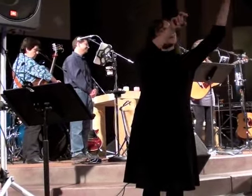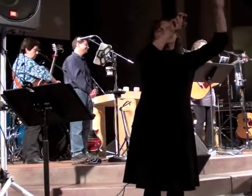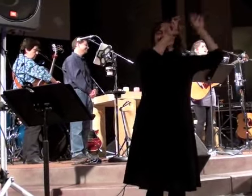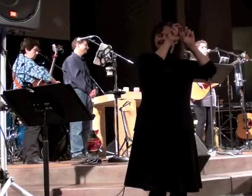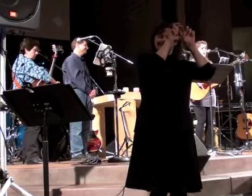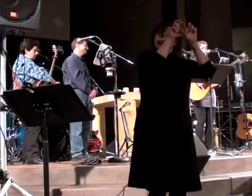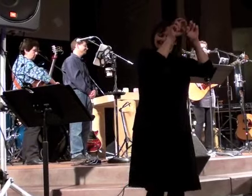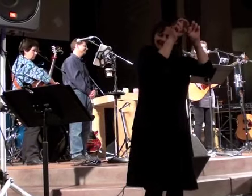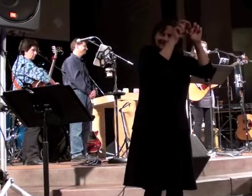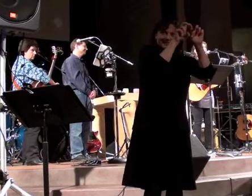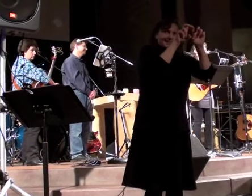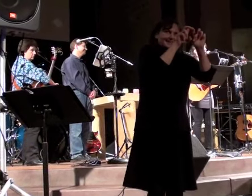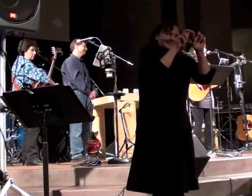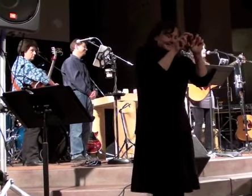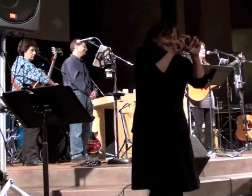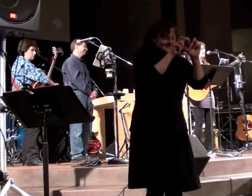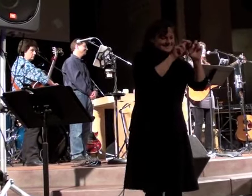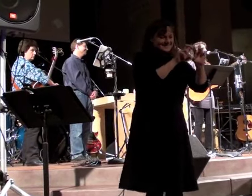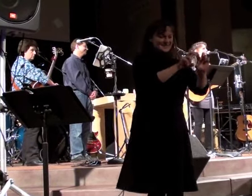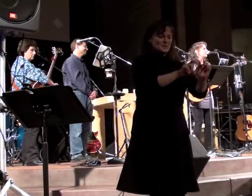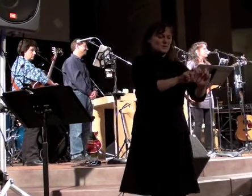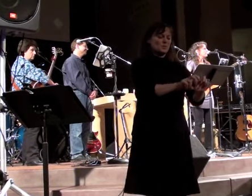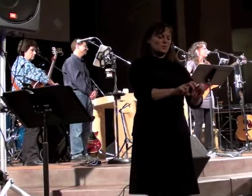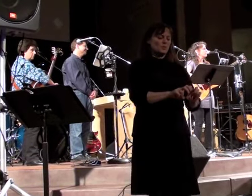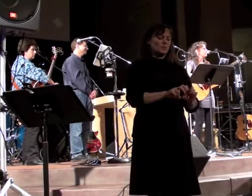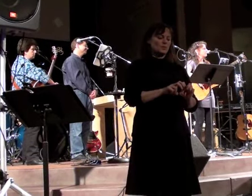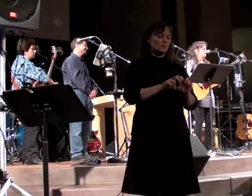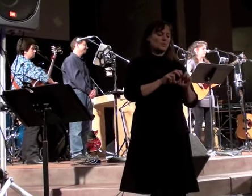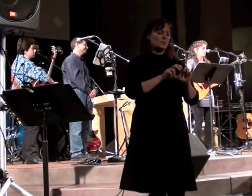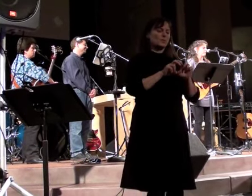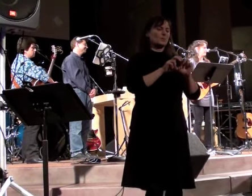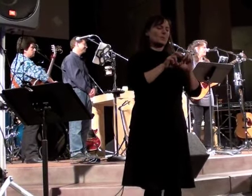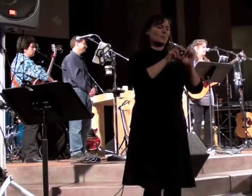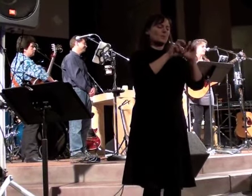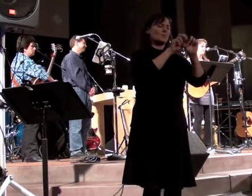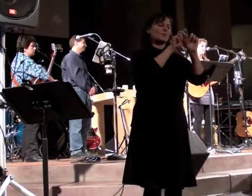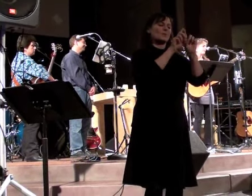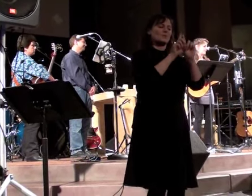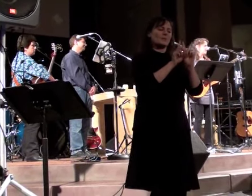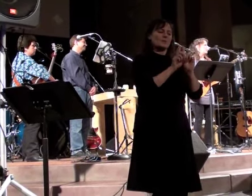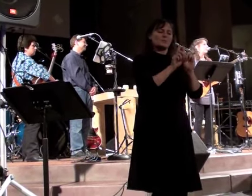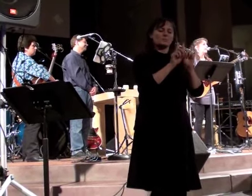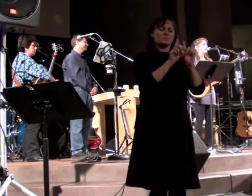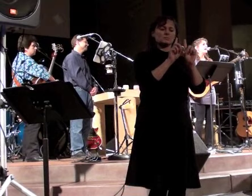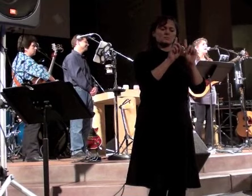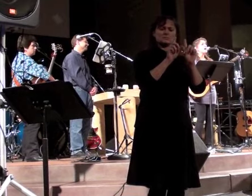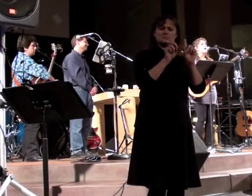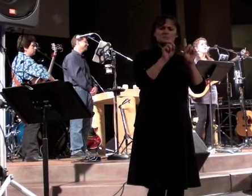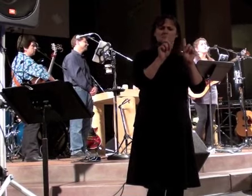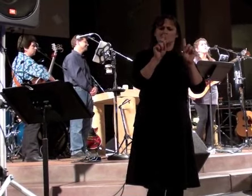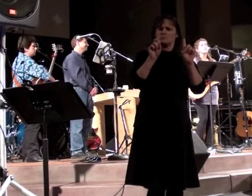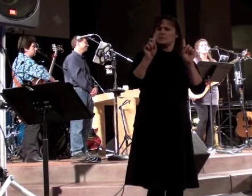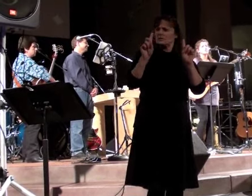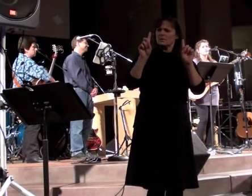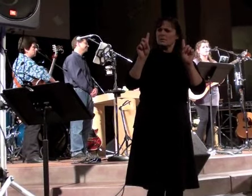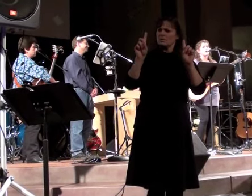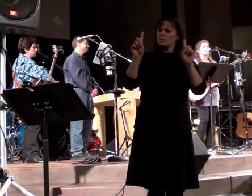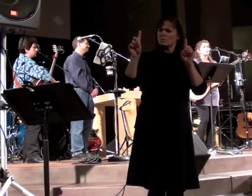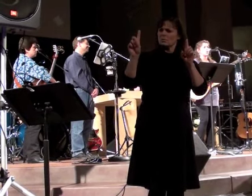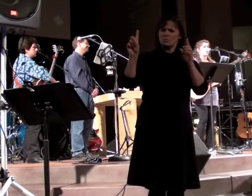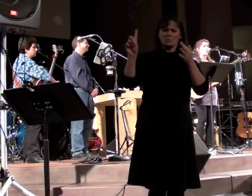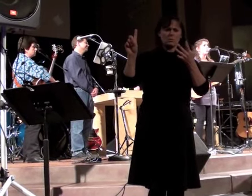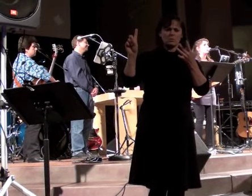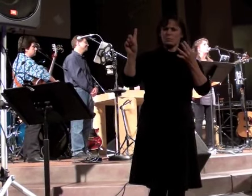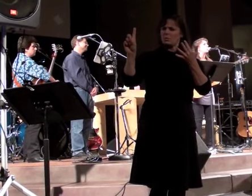looked at love that way, but now it's just